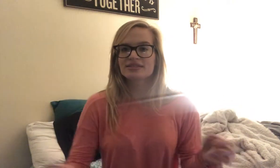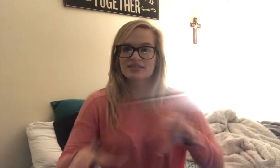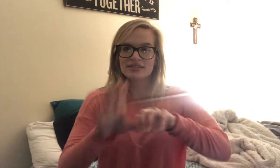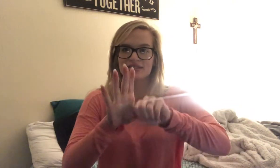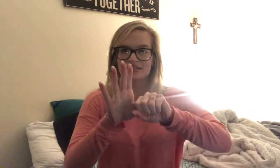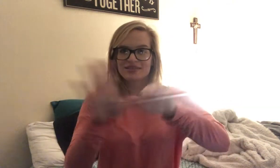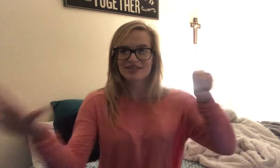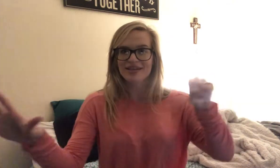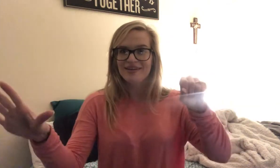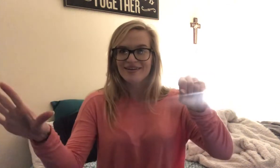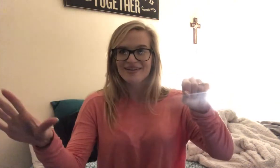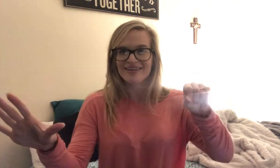Shit.